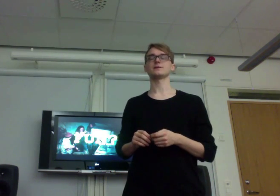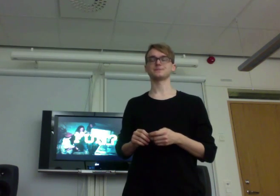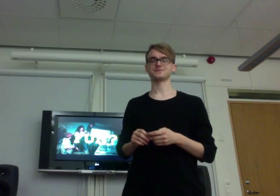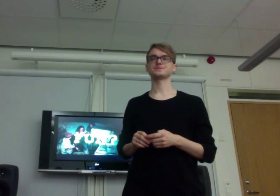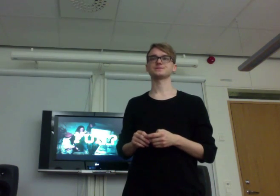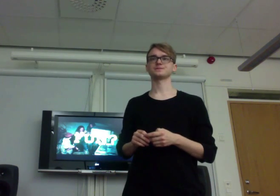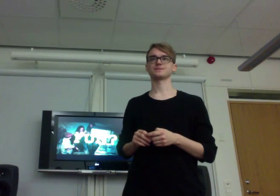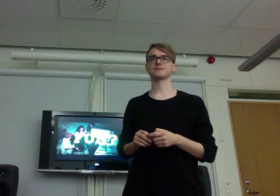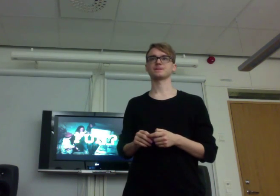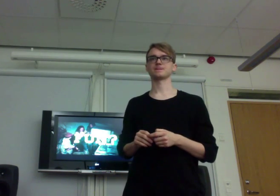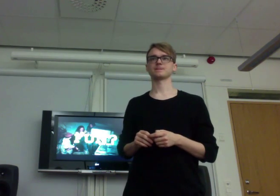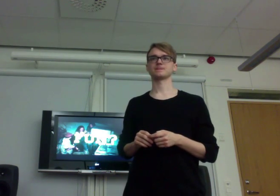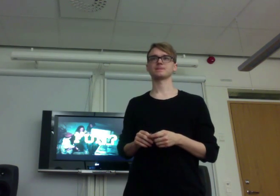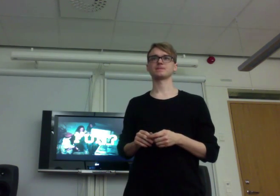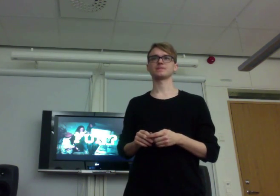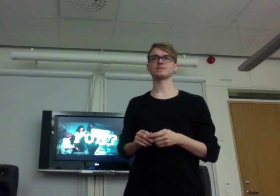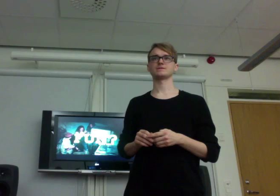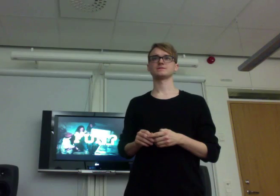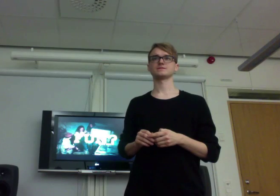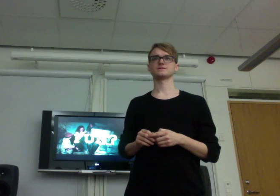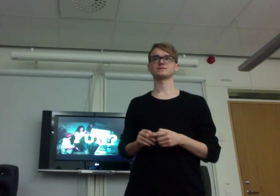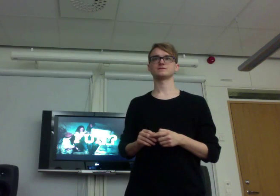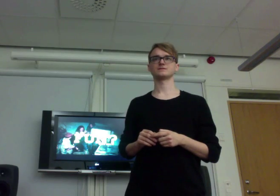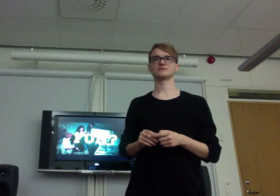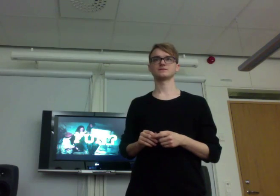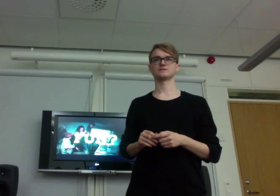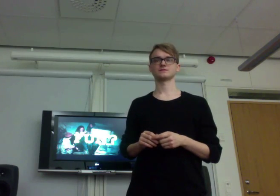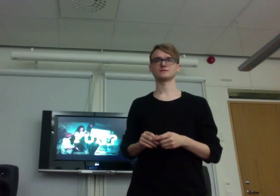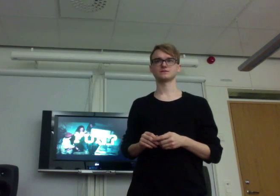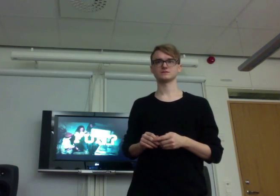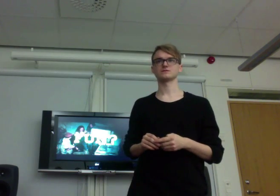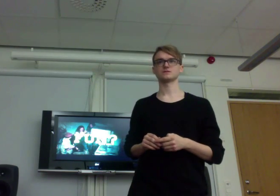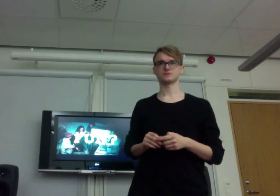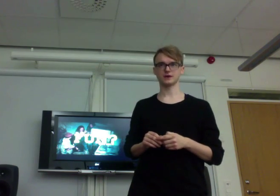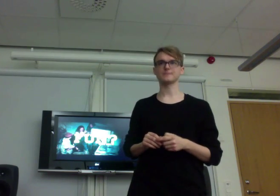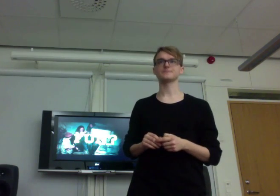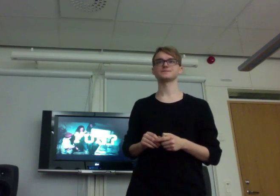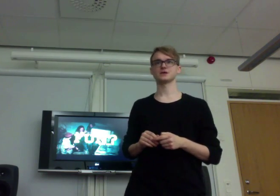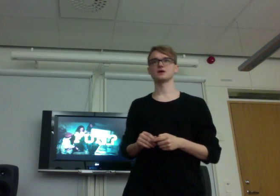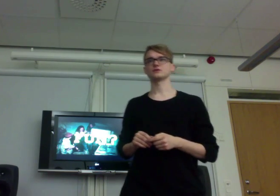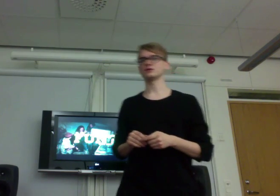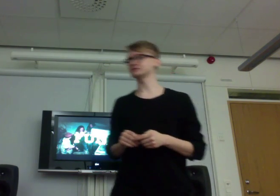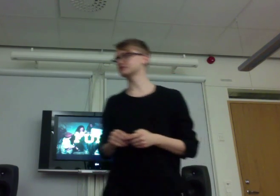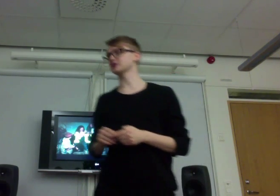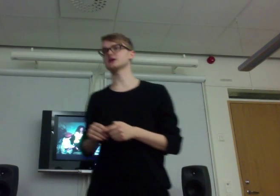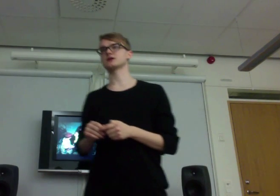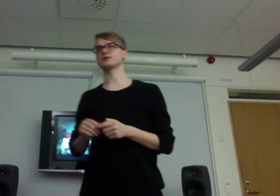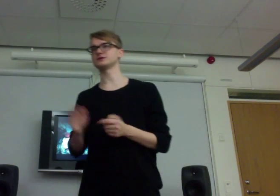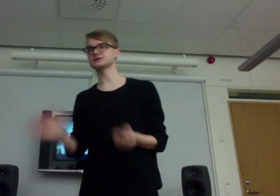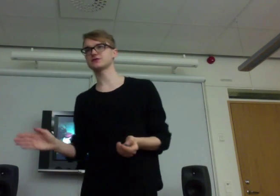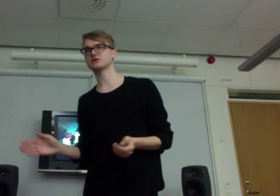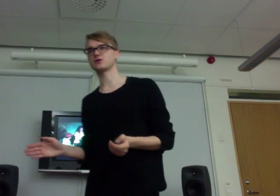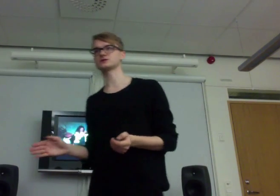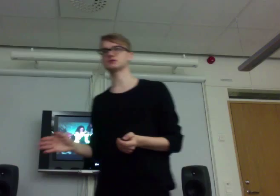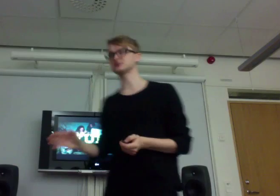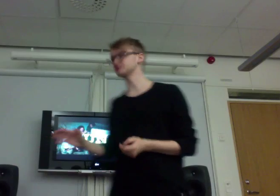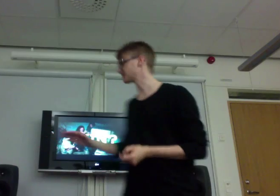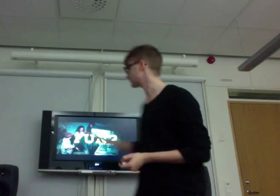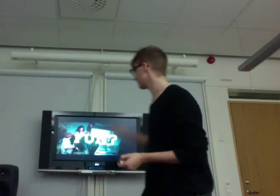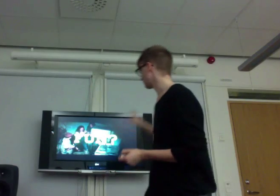When you're in a game like that, is there a way like you say, okay, hide, stop, this is too much from here. There is, there is safety words, and especially important